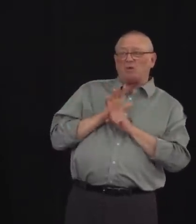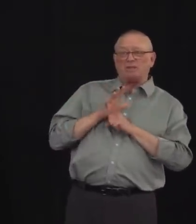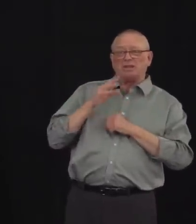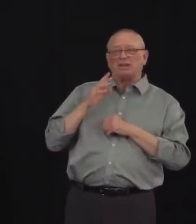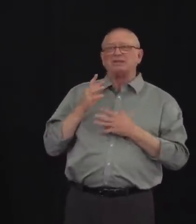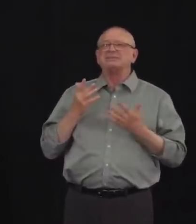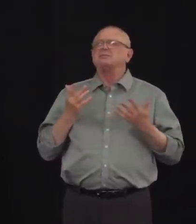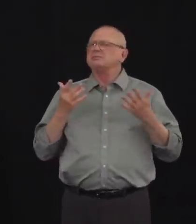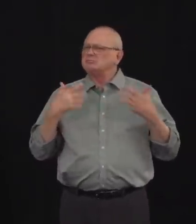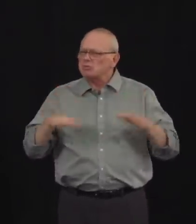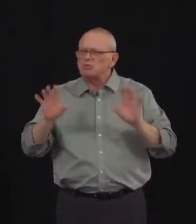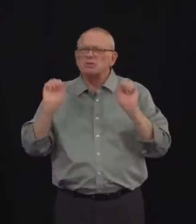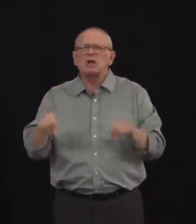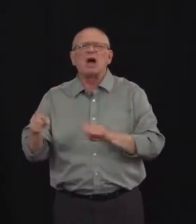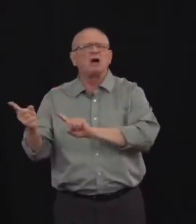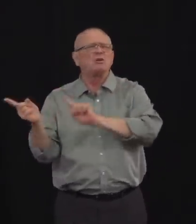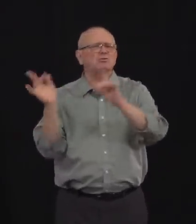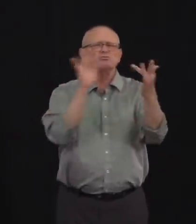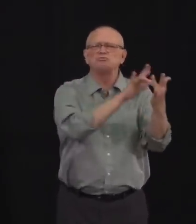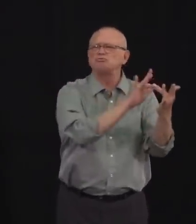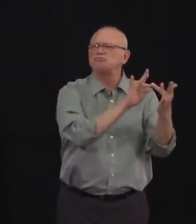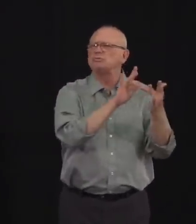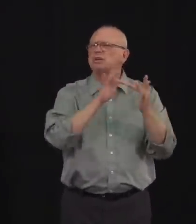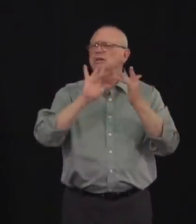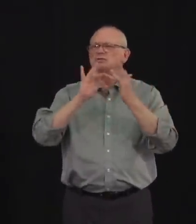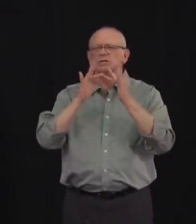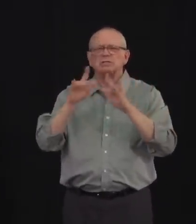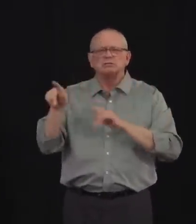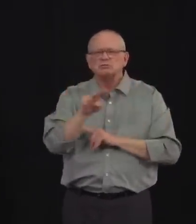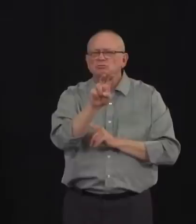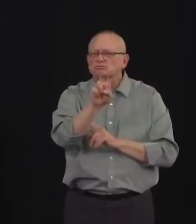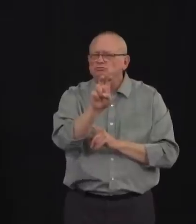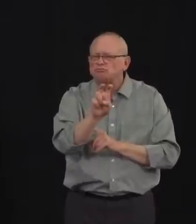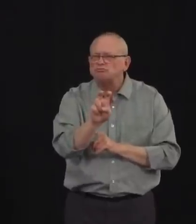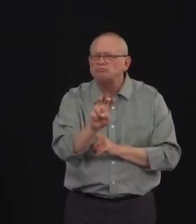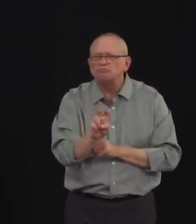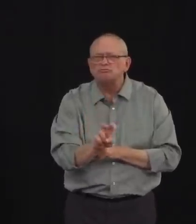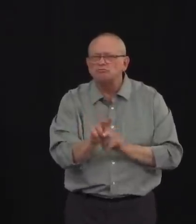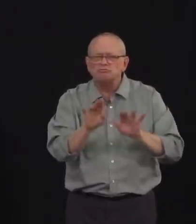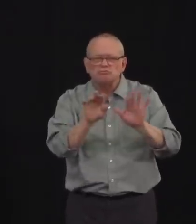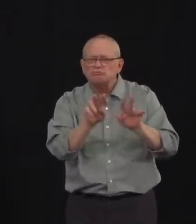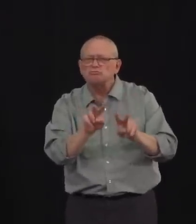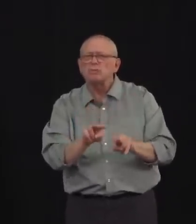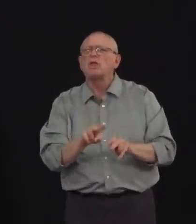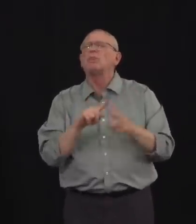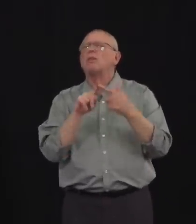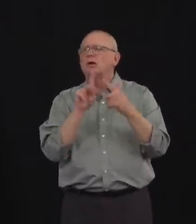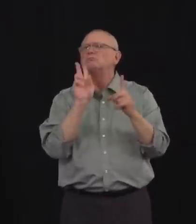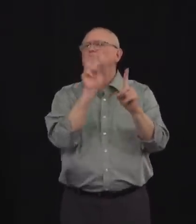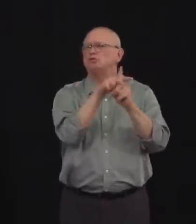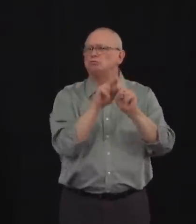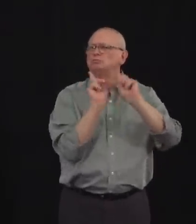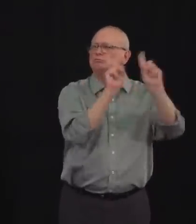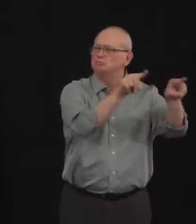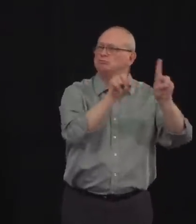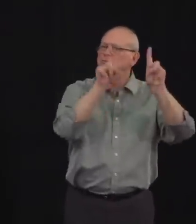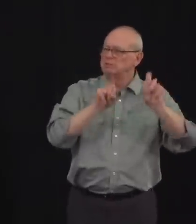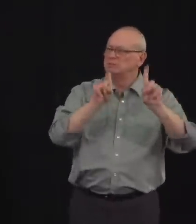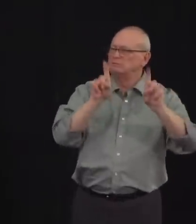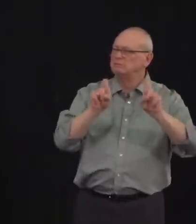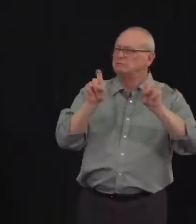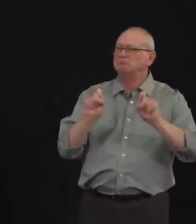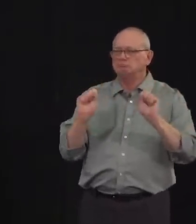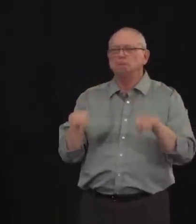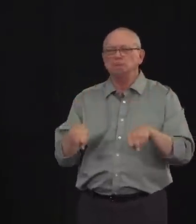to arrange for testing by completing the online assessment tool to book your appointment online. This can happen in